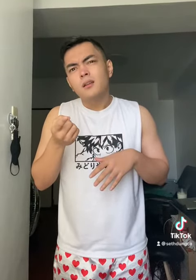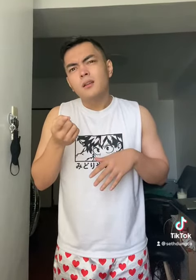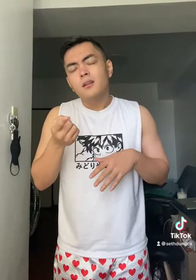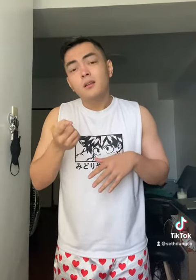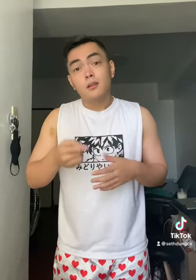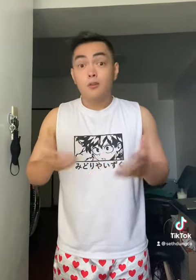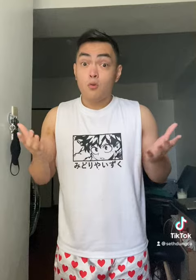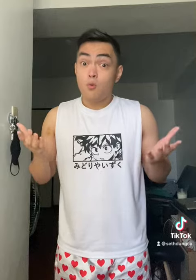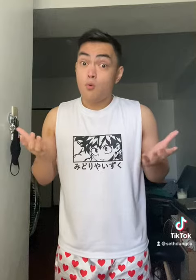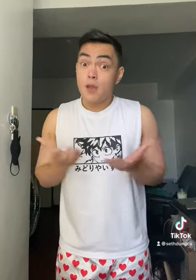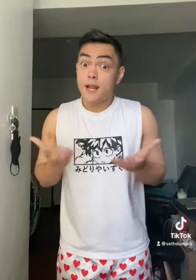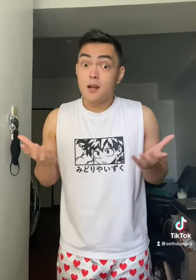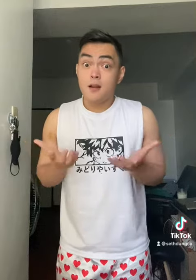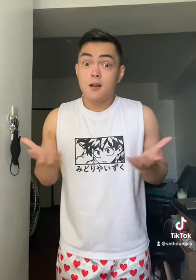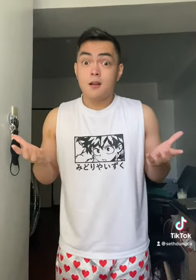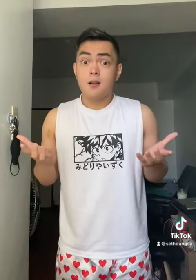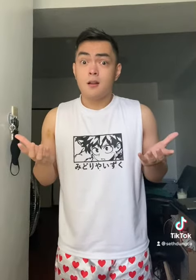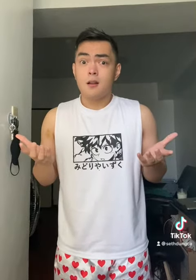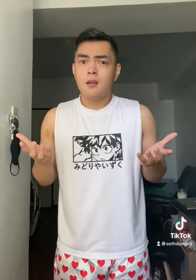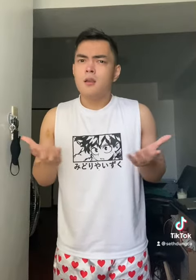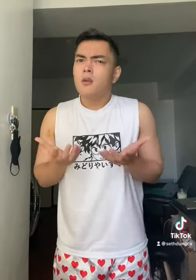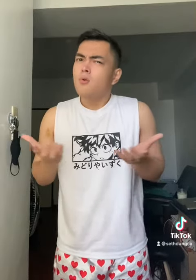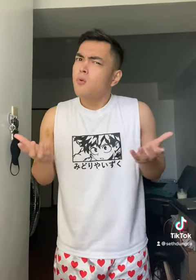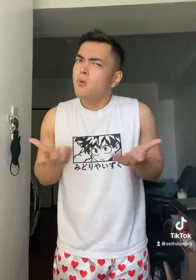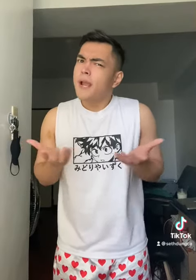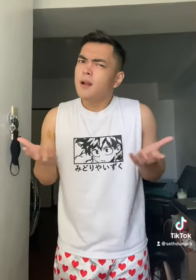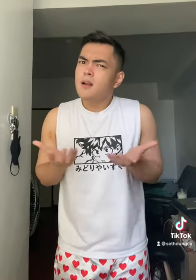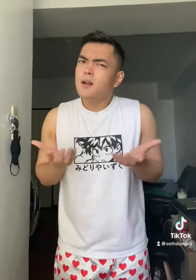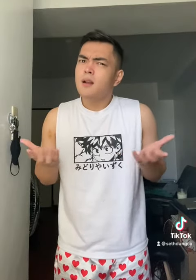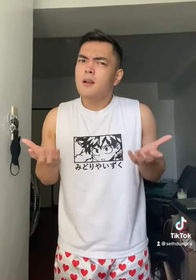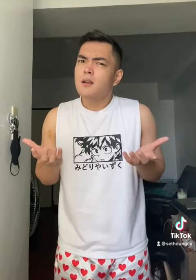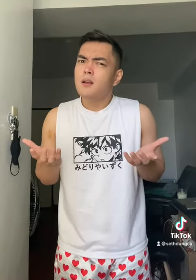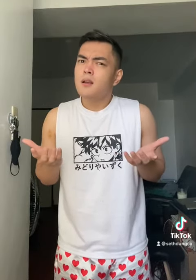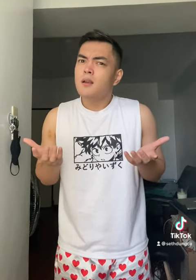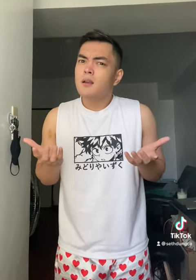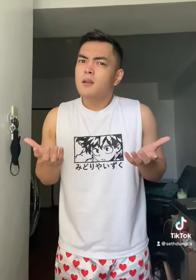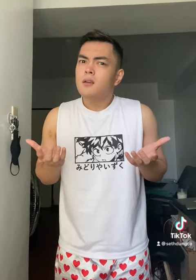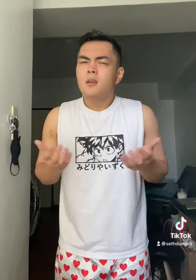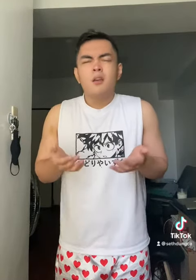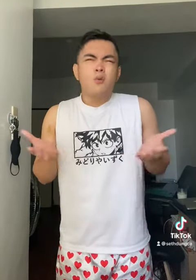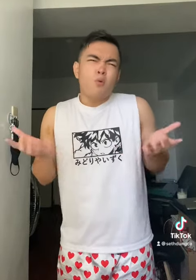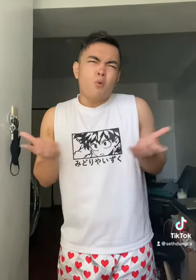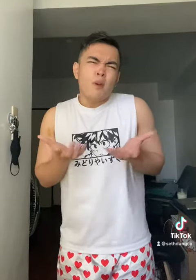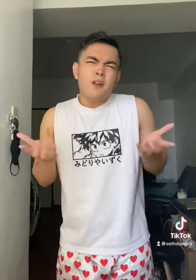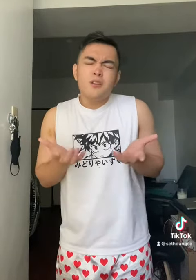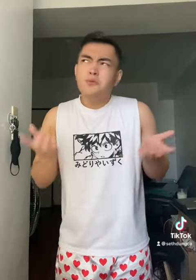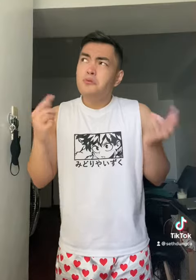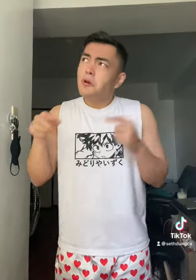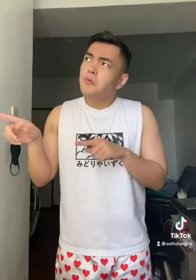Where? Where? Where are you going?